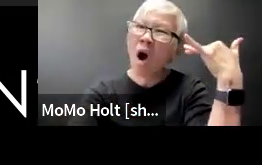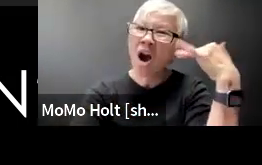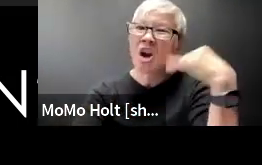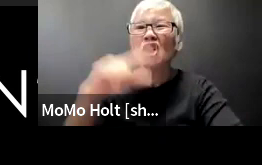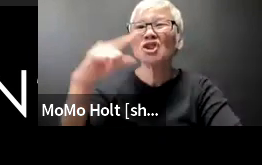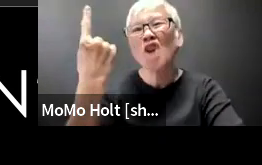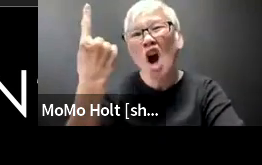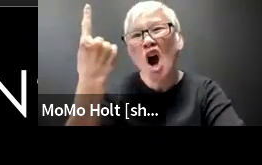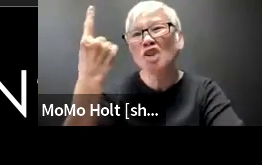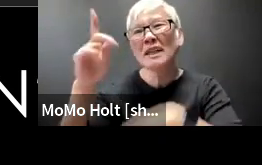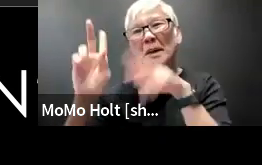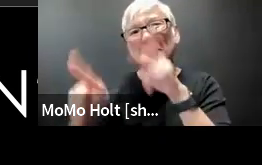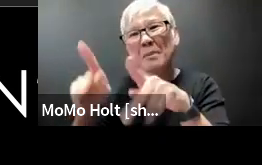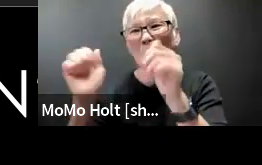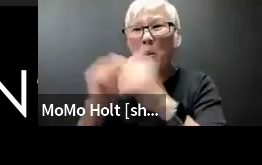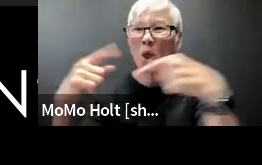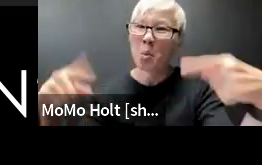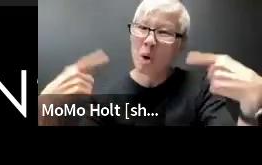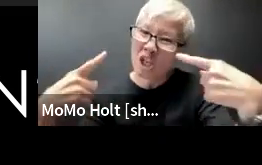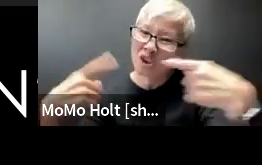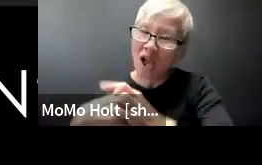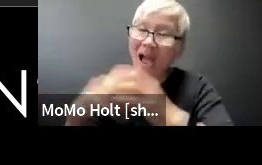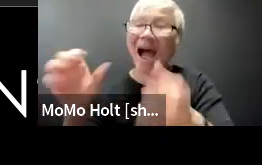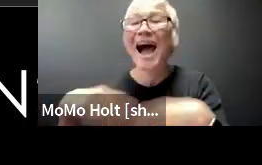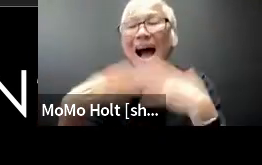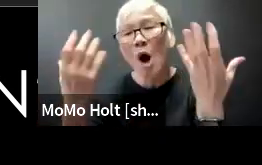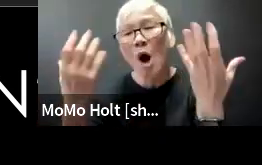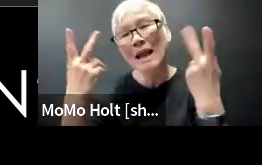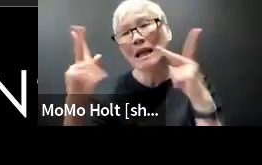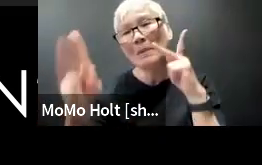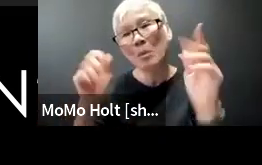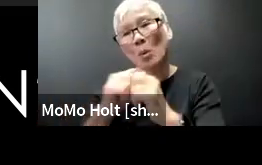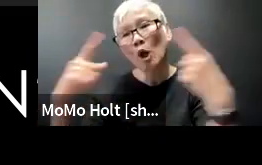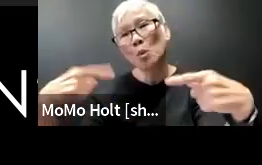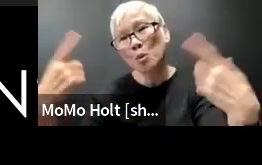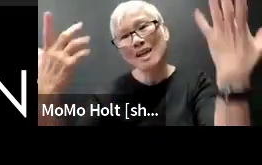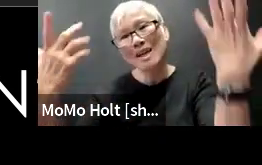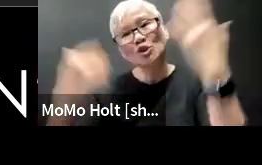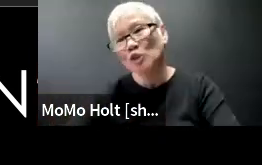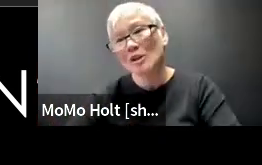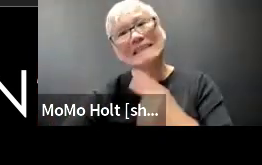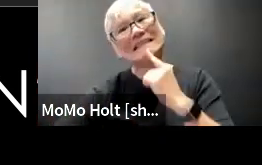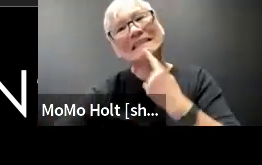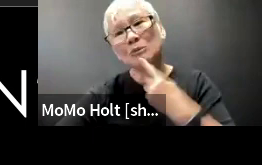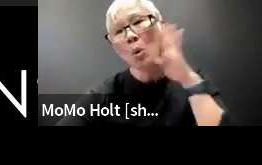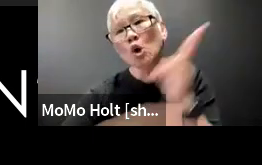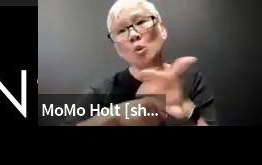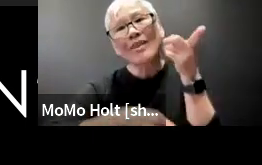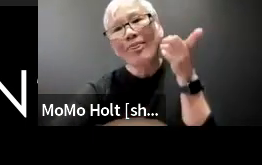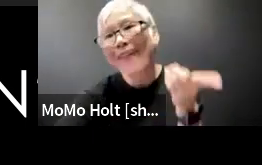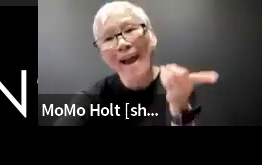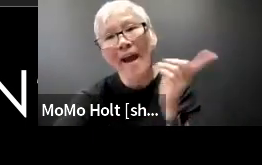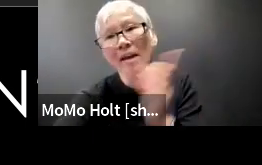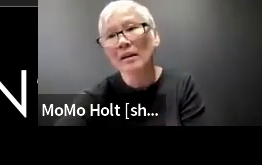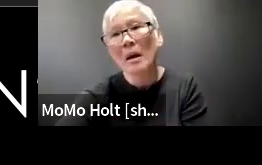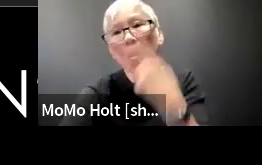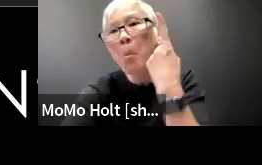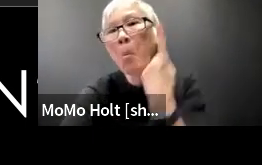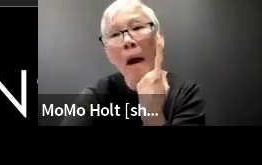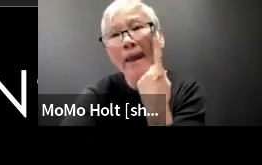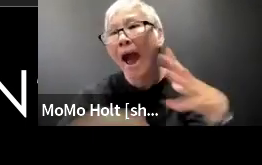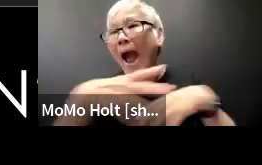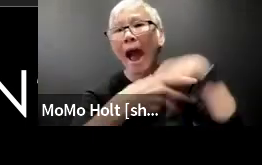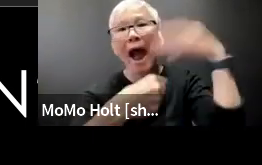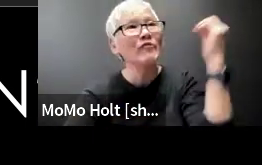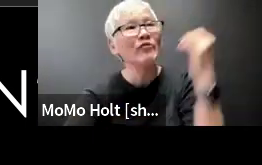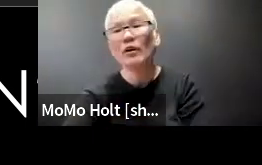gosh what a pain why so the people in the wheelchairs i mean how many people are there in wheelchairs like seriously are going